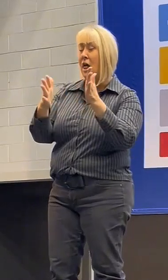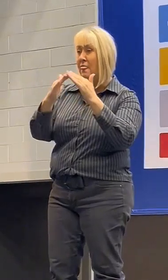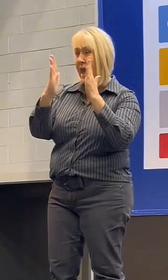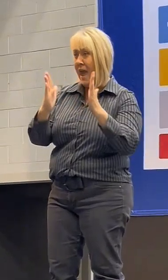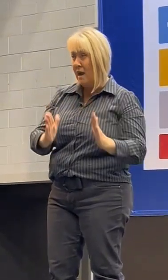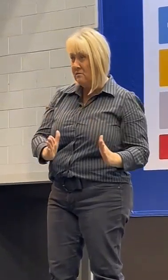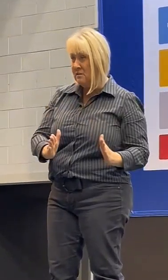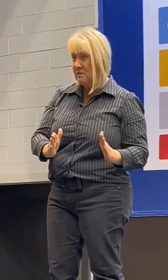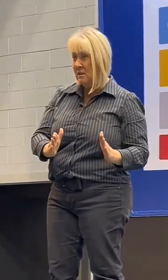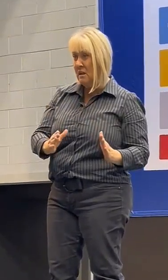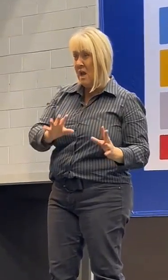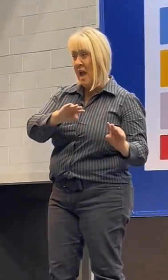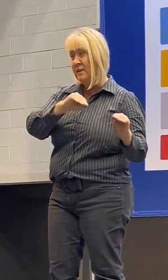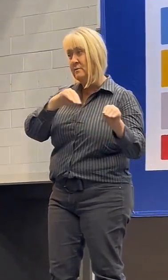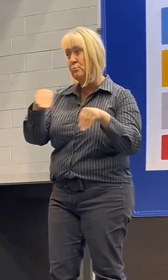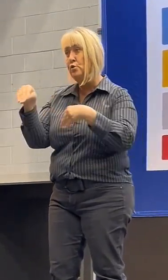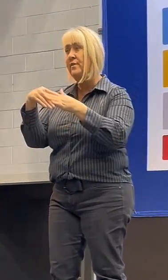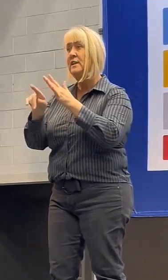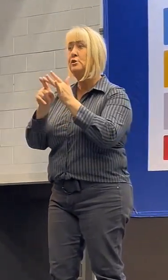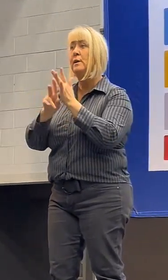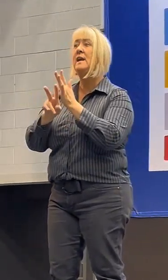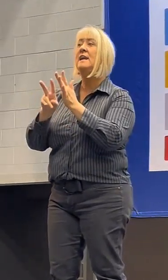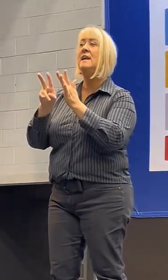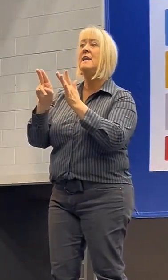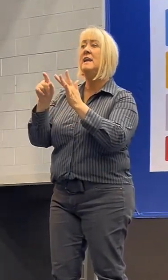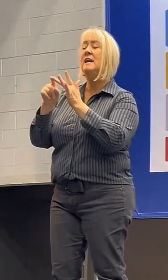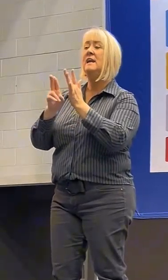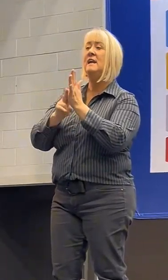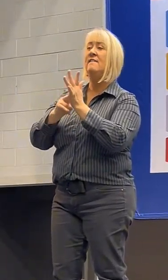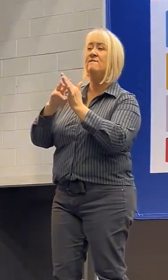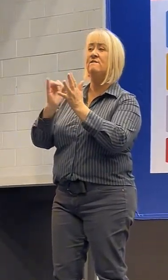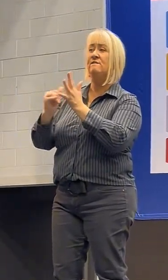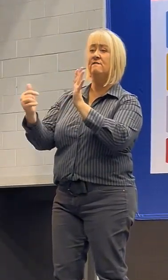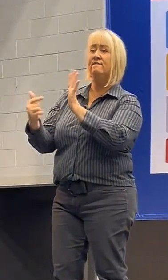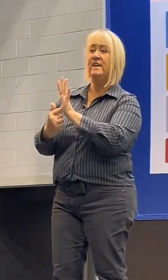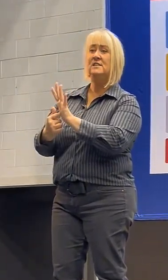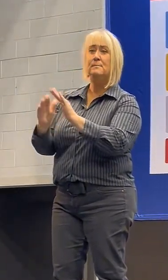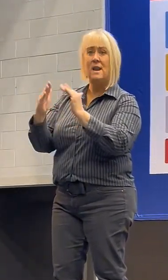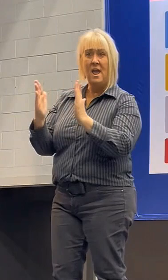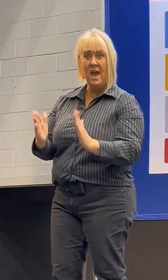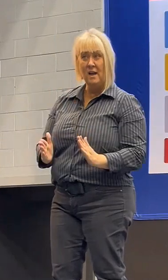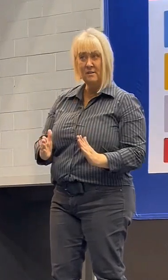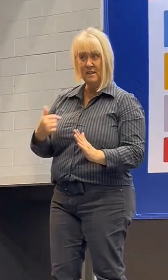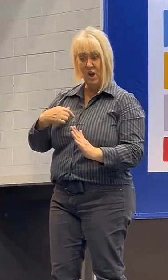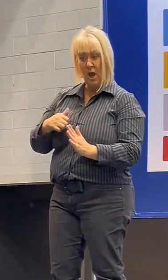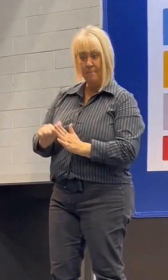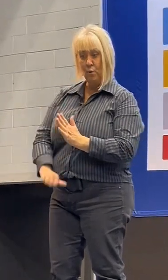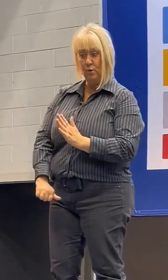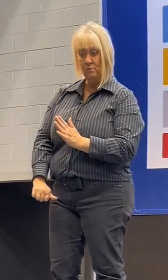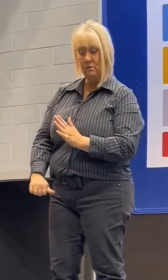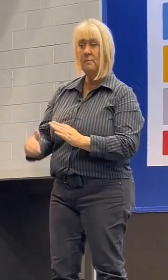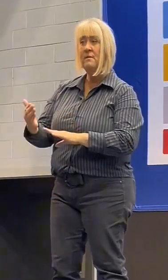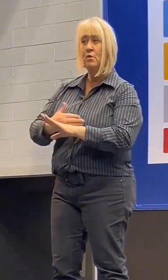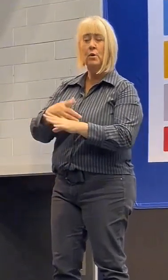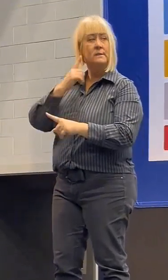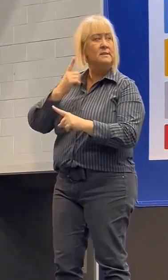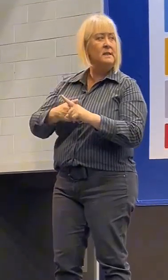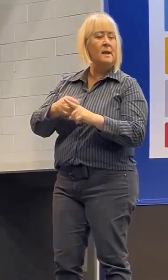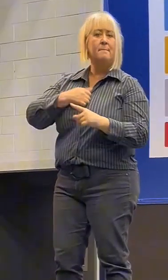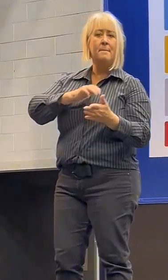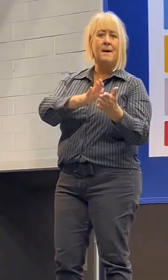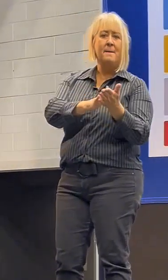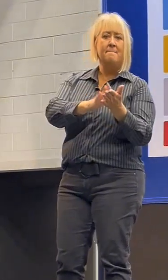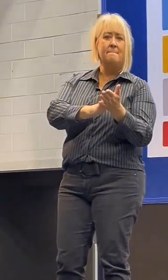and we moved into the investment property I had purchased before I got sick. My mum, who was my